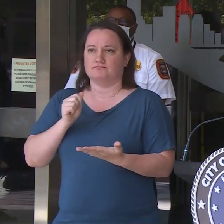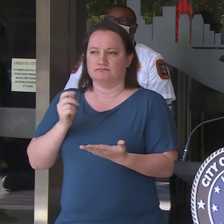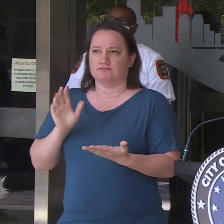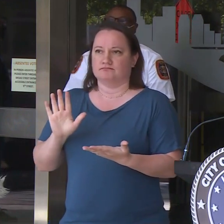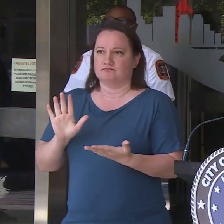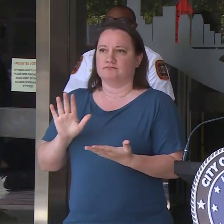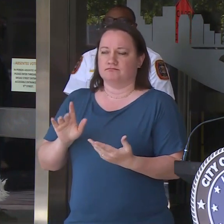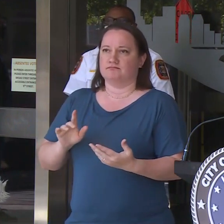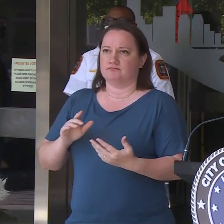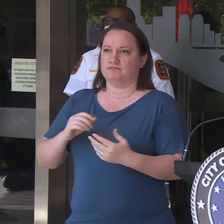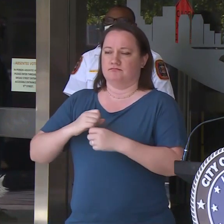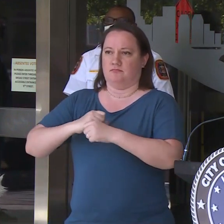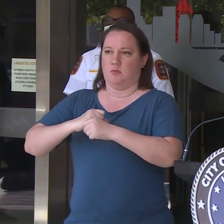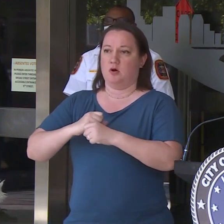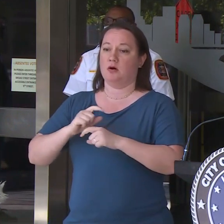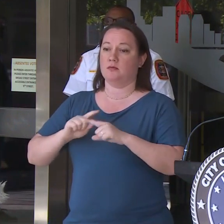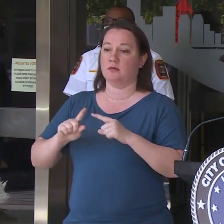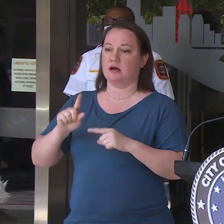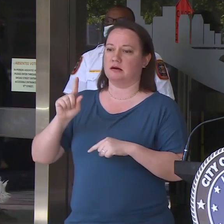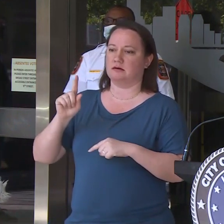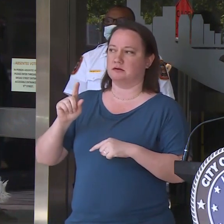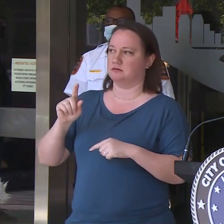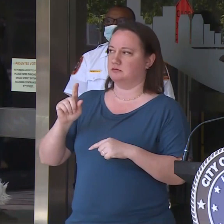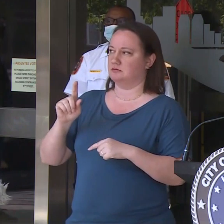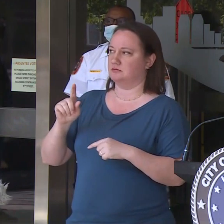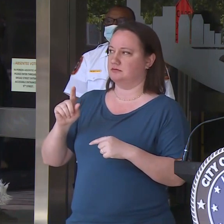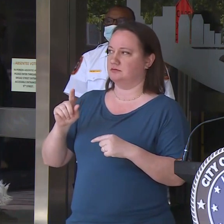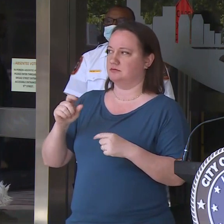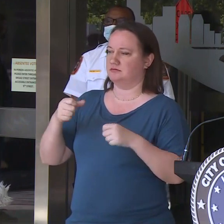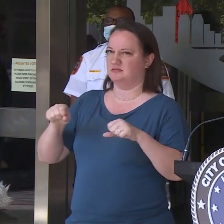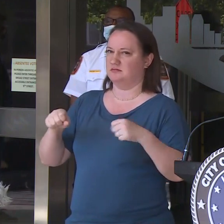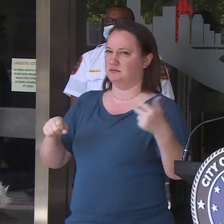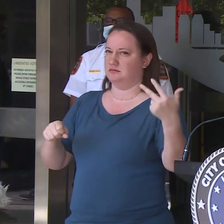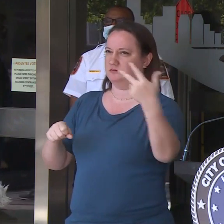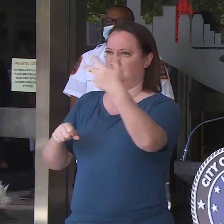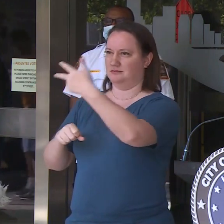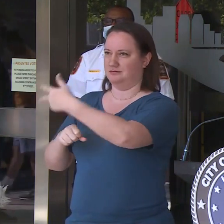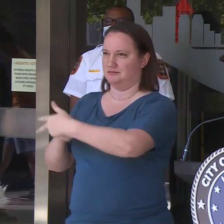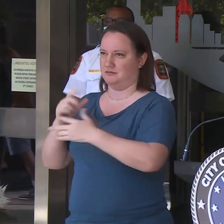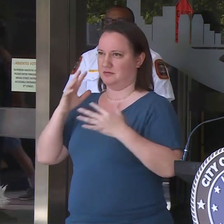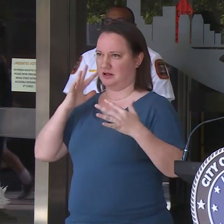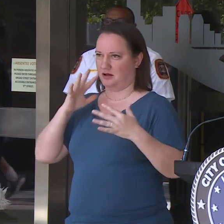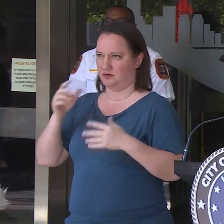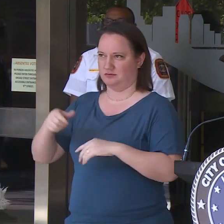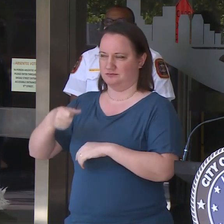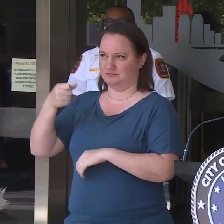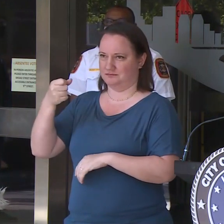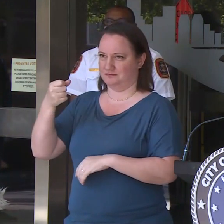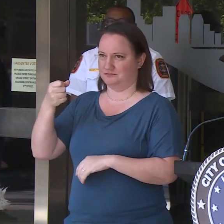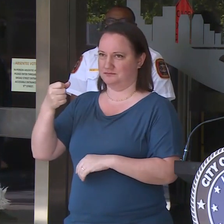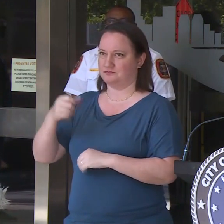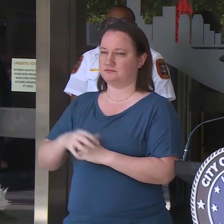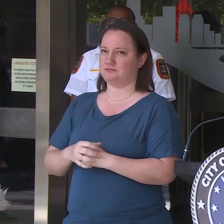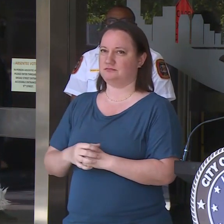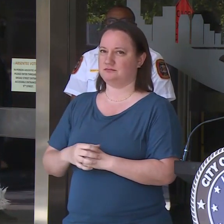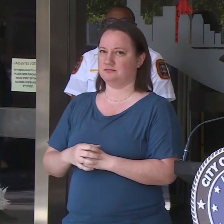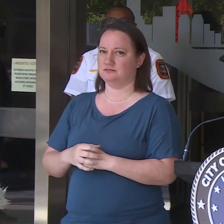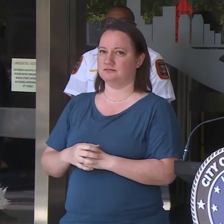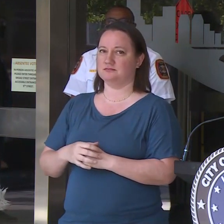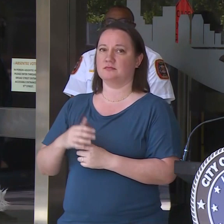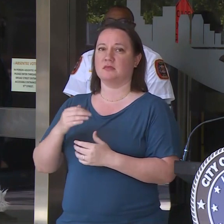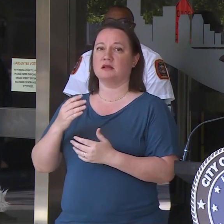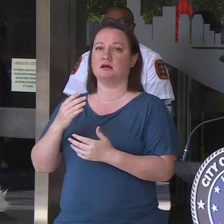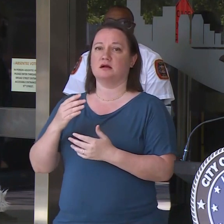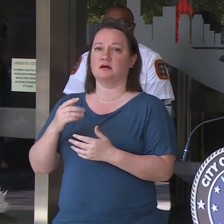But the curfew is necessary because there are some bad actors who are just